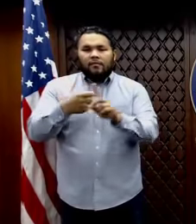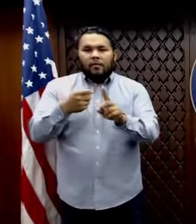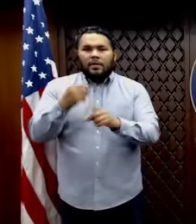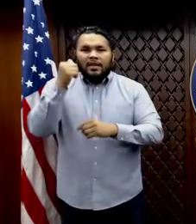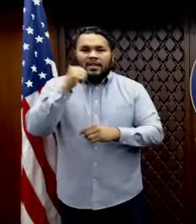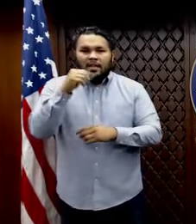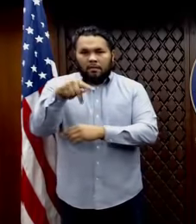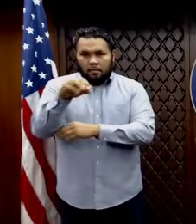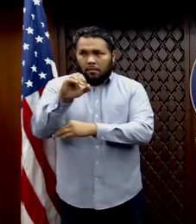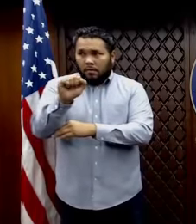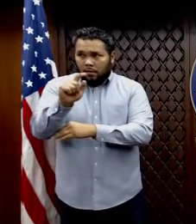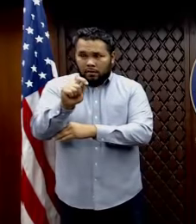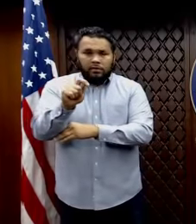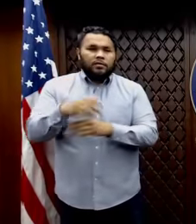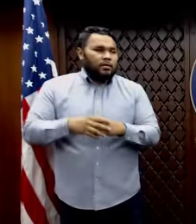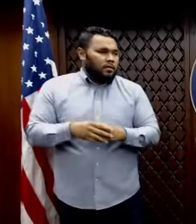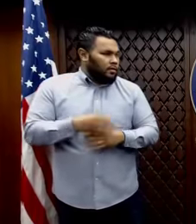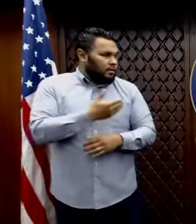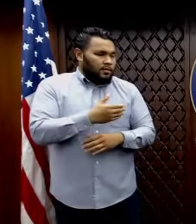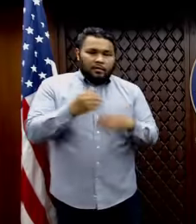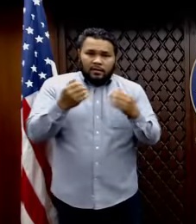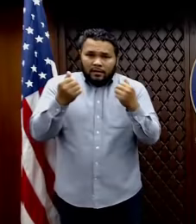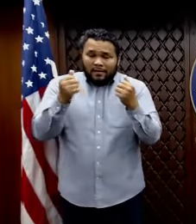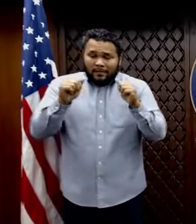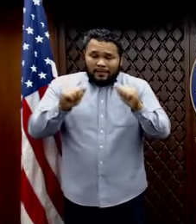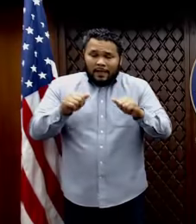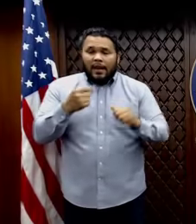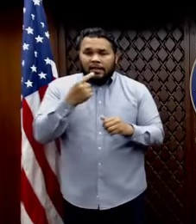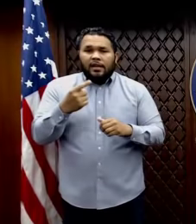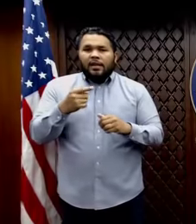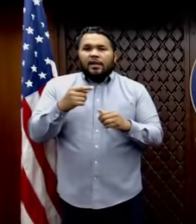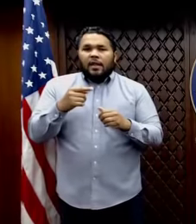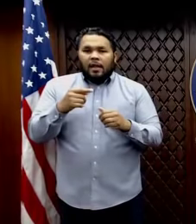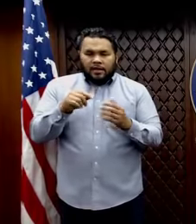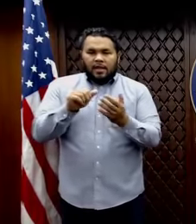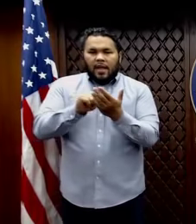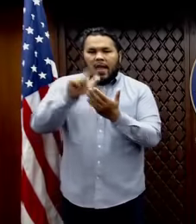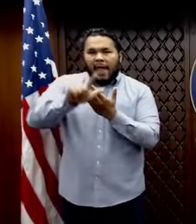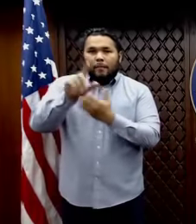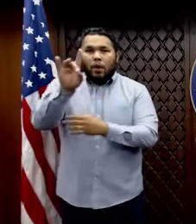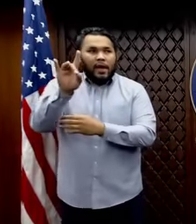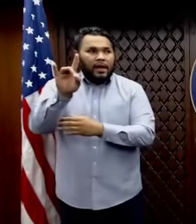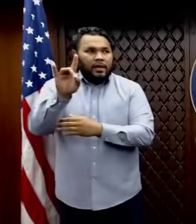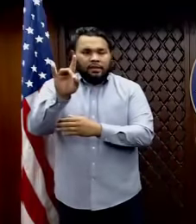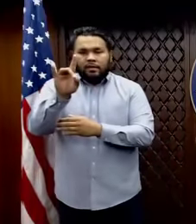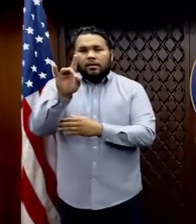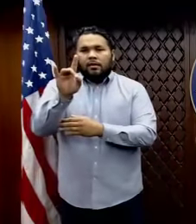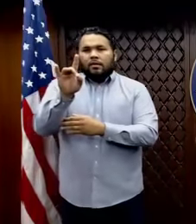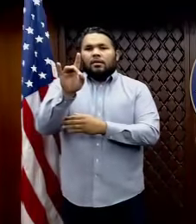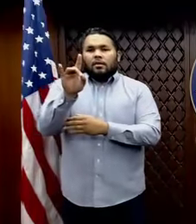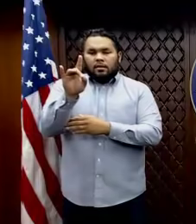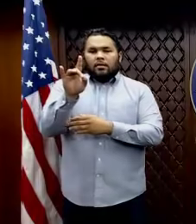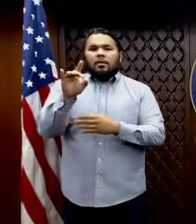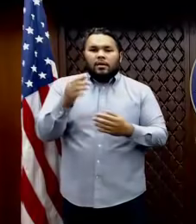So, Steve, can I just say it's April 8th is the reschedule, but, uh, we may have to look at that